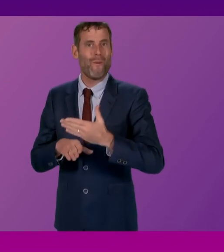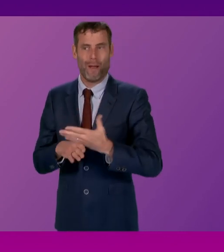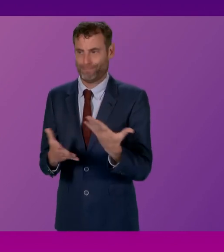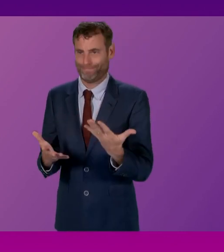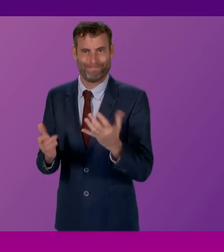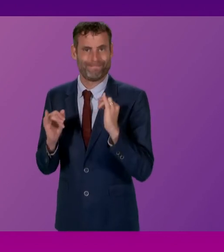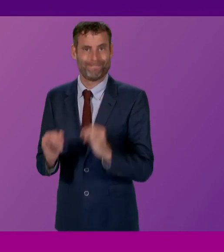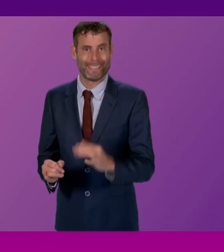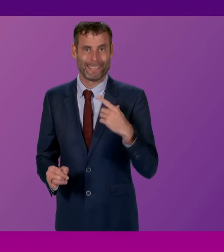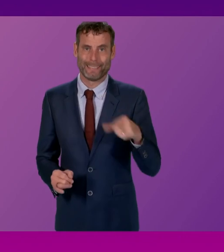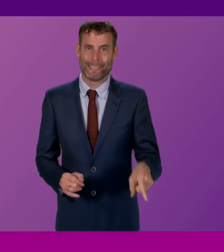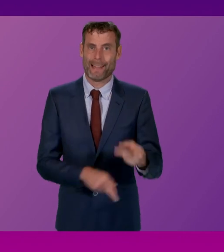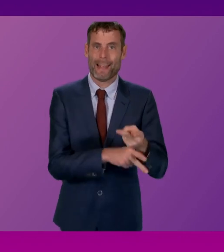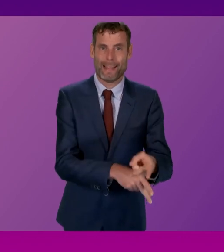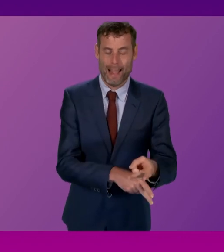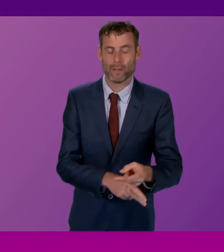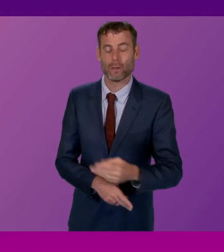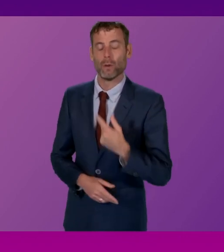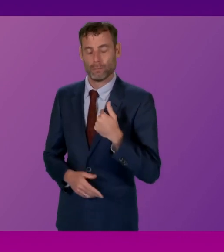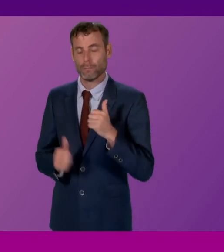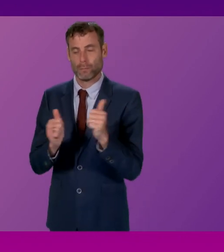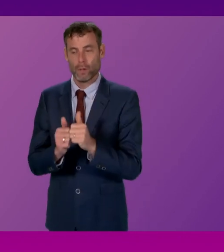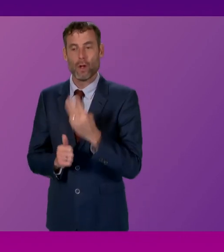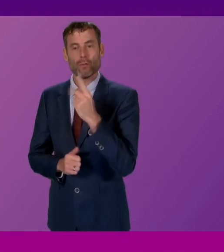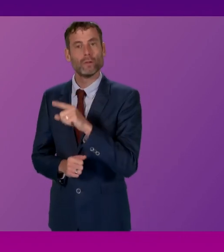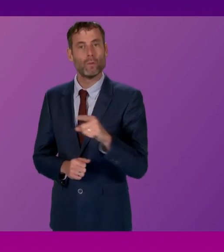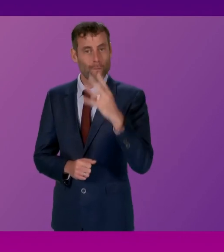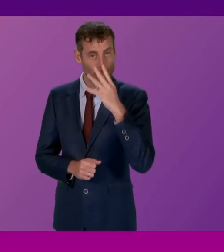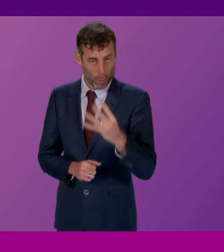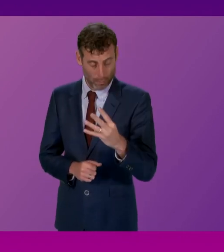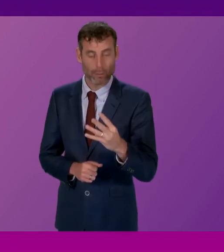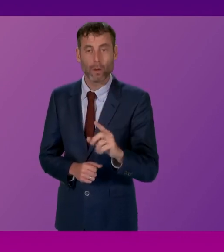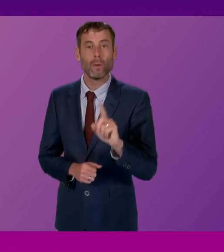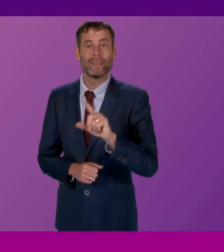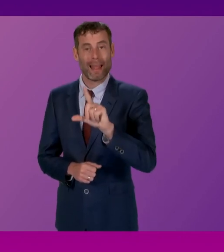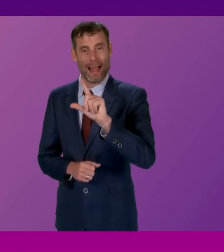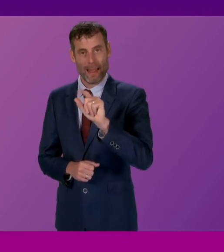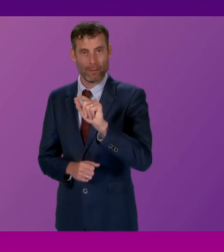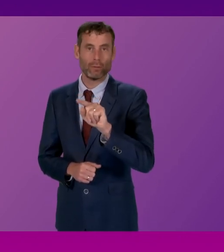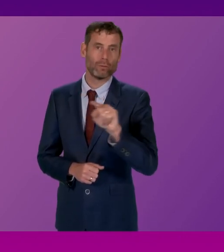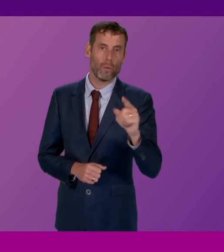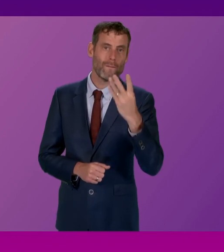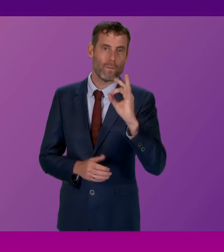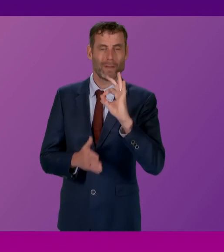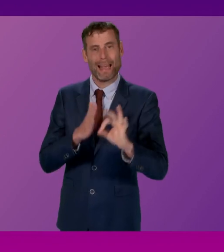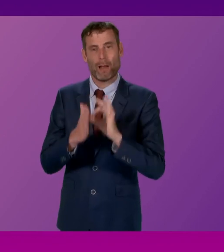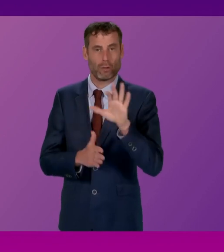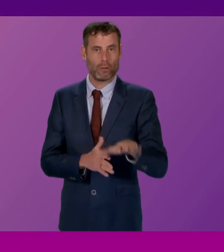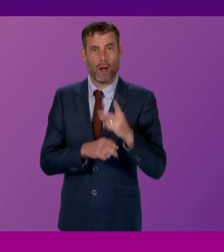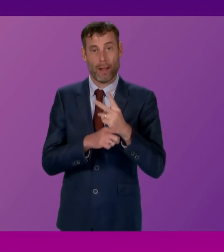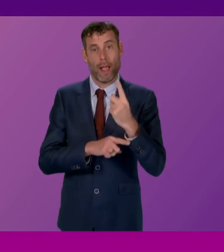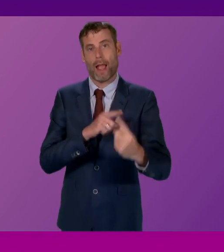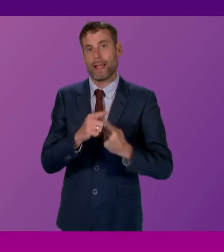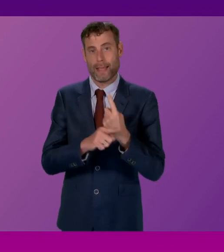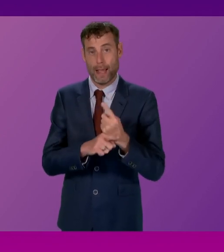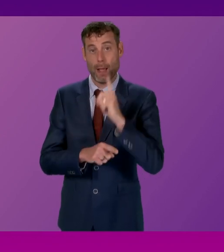all three- and four-year-olds and around a quarter of two-year-olds entitled to 1140 hours of childcare each year. Independent research